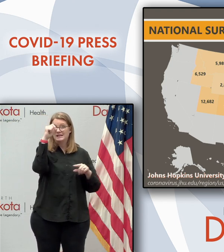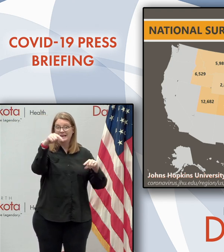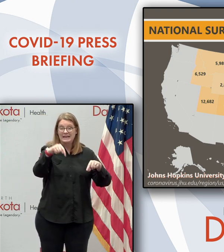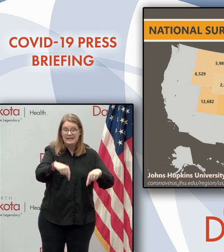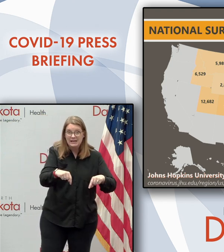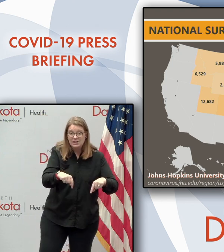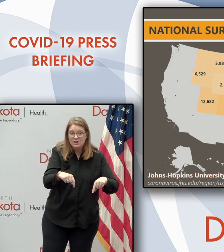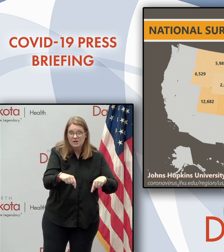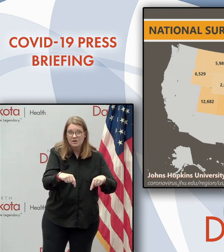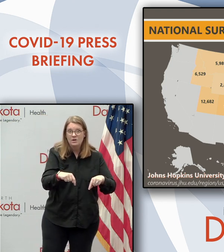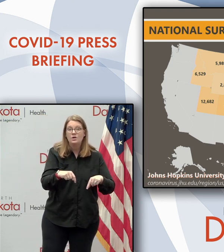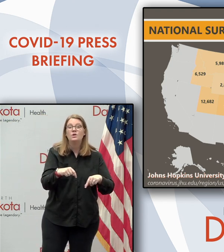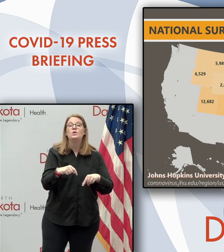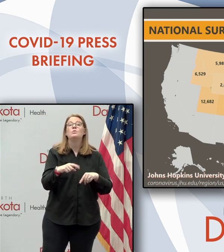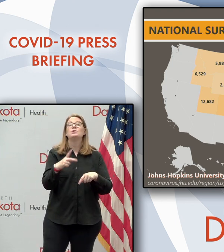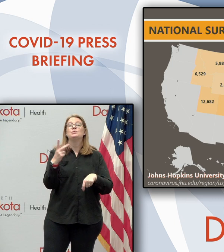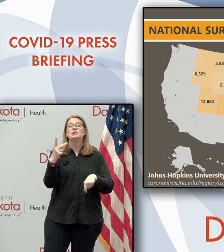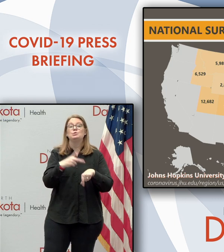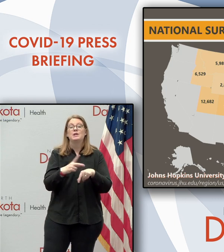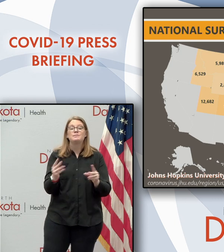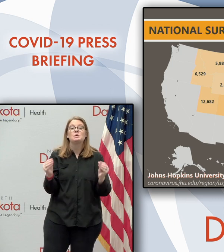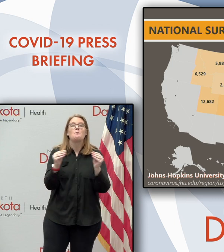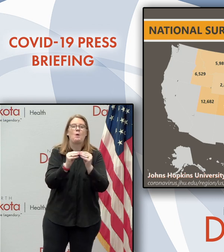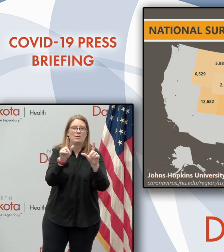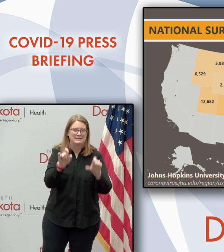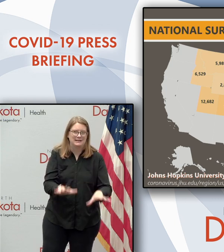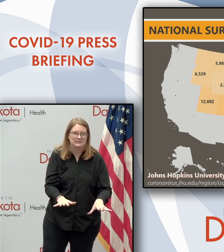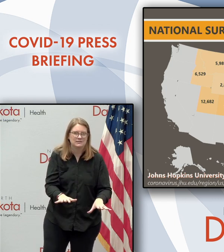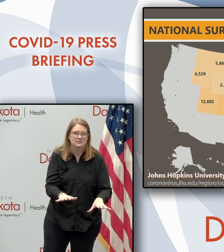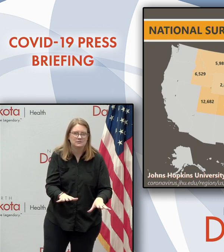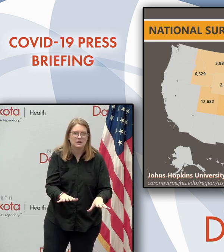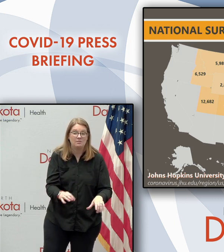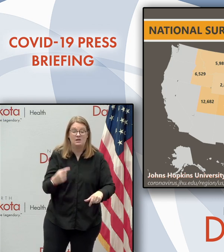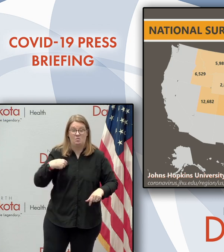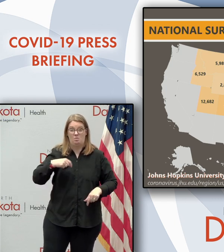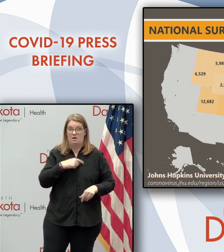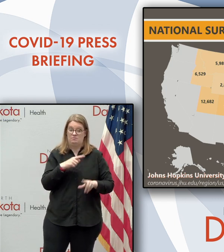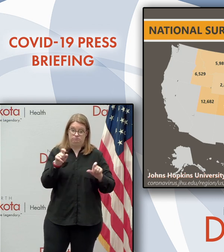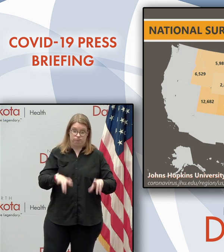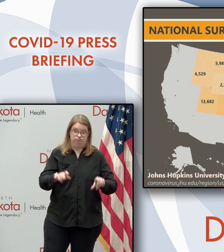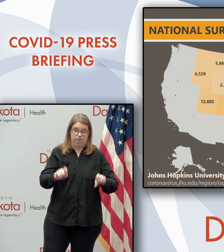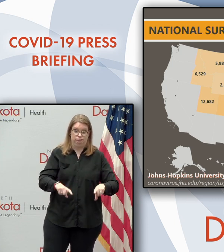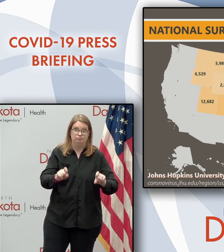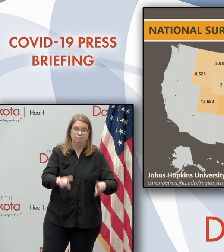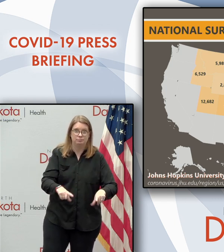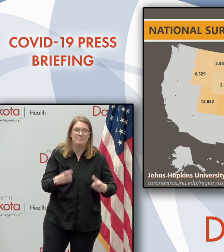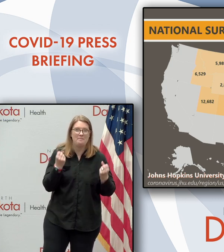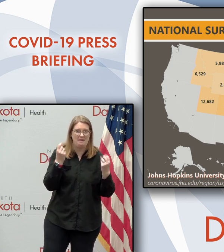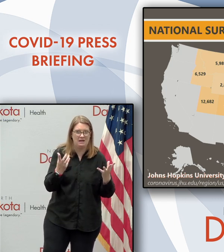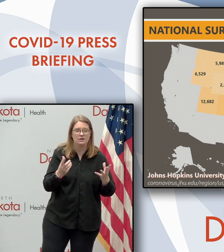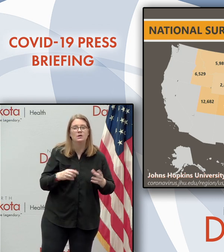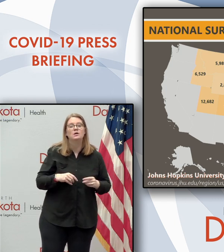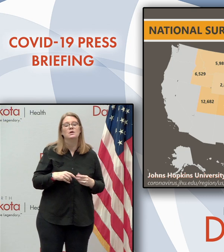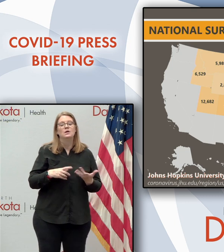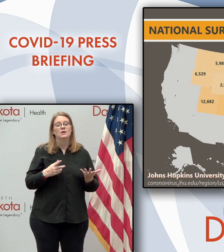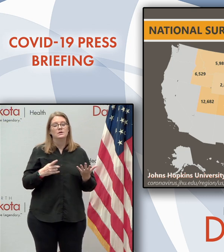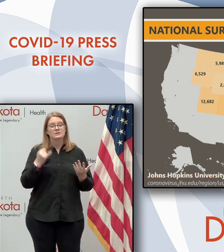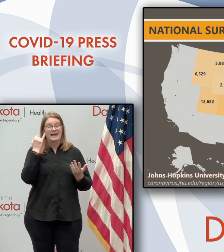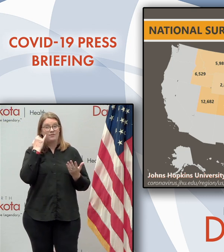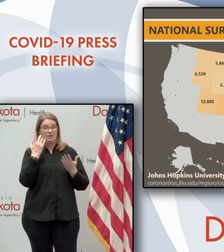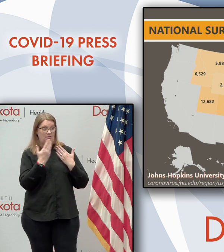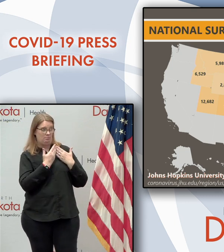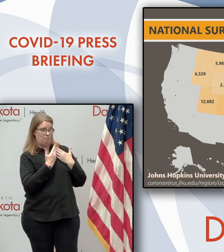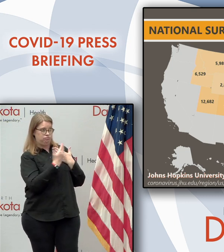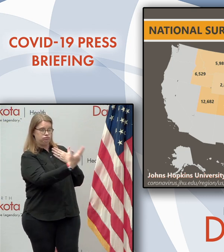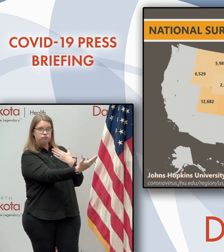more testing than, uh, than some of those, uh, some of those states in the Great Lakes. When we look across, uh, all the way across